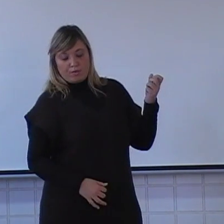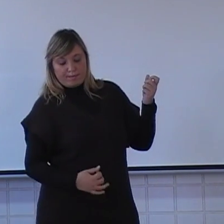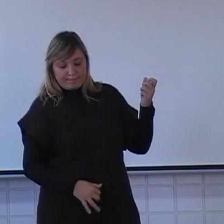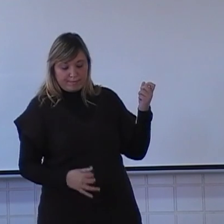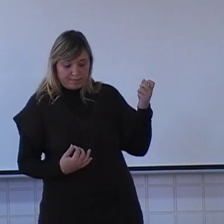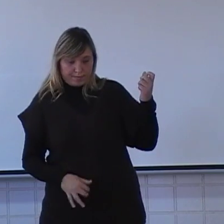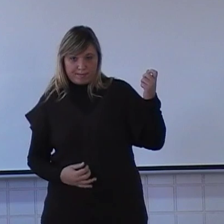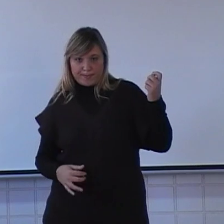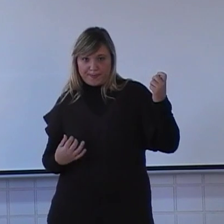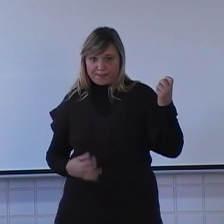more!